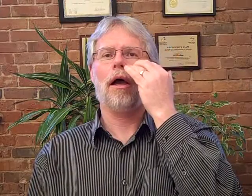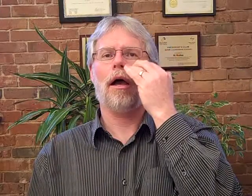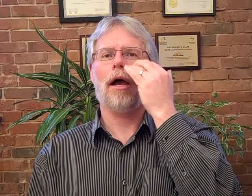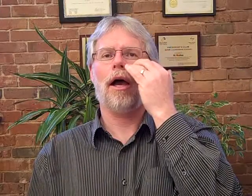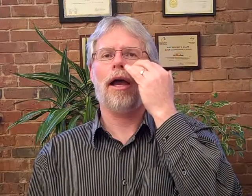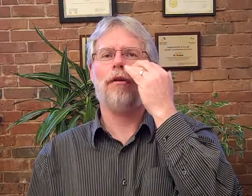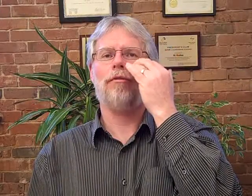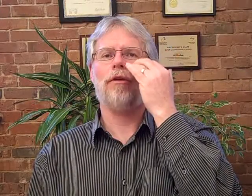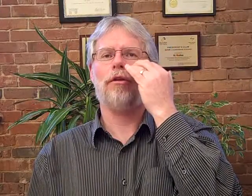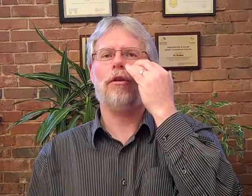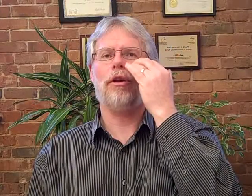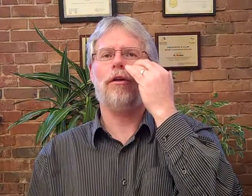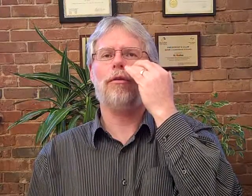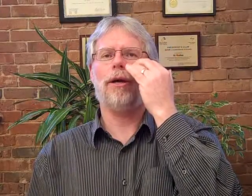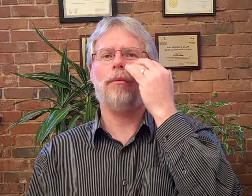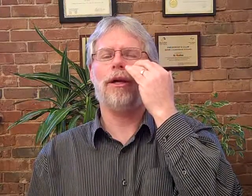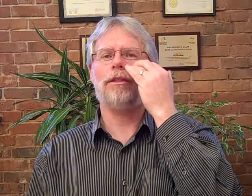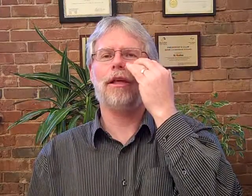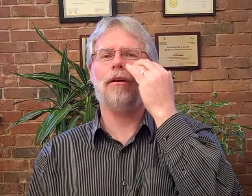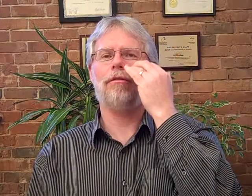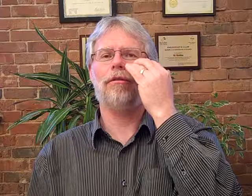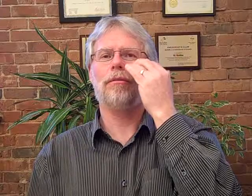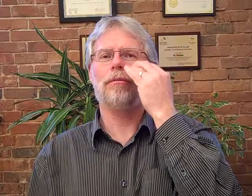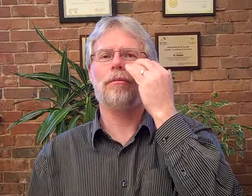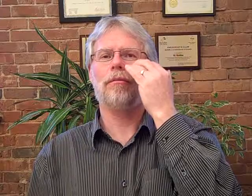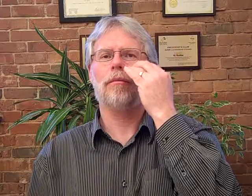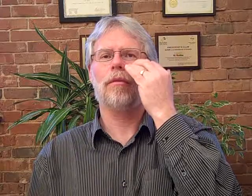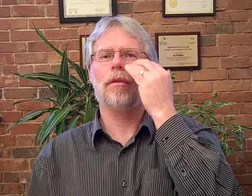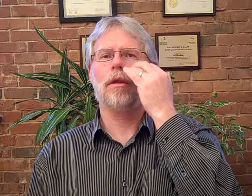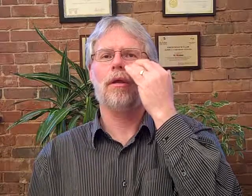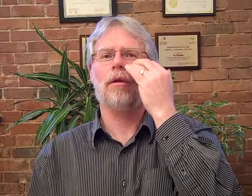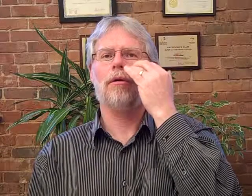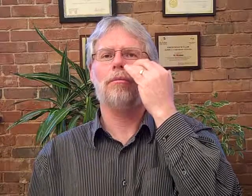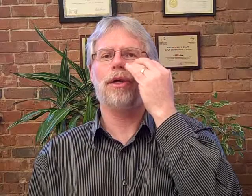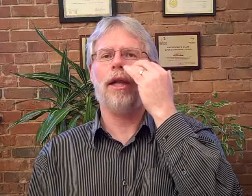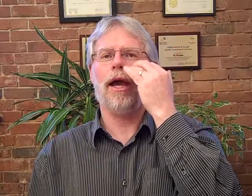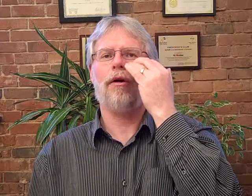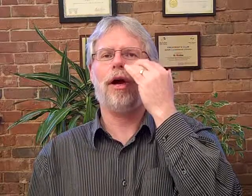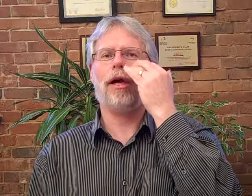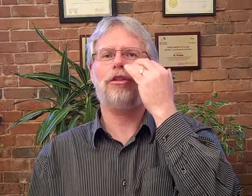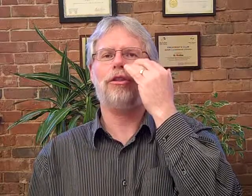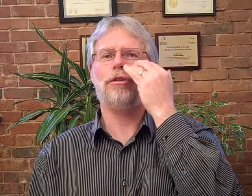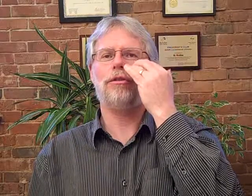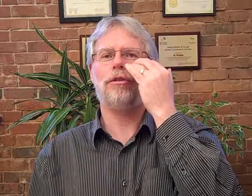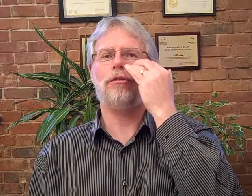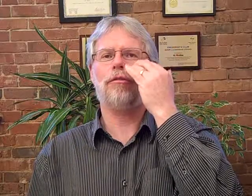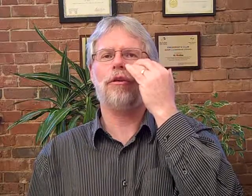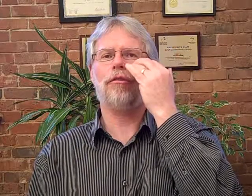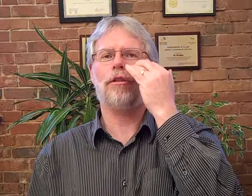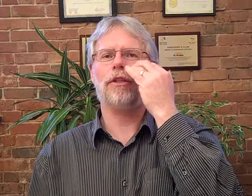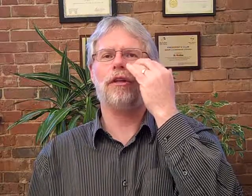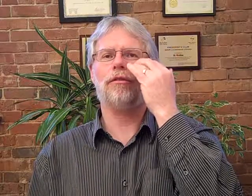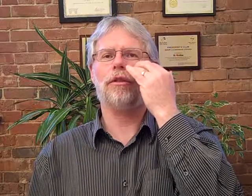i haven't felt good enough about myself but now i choose to feel successful